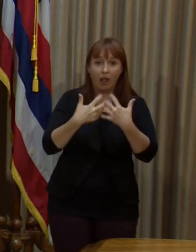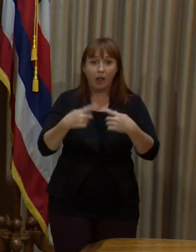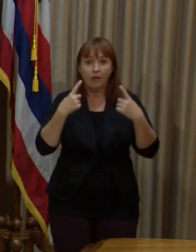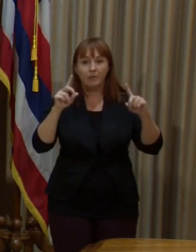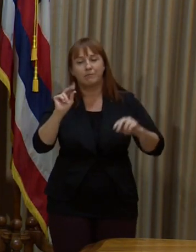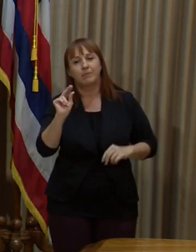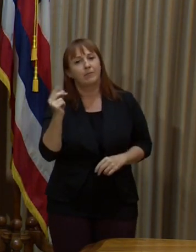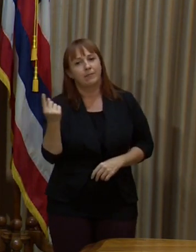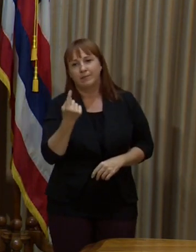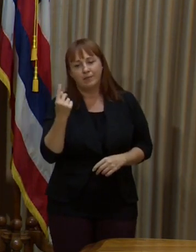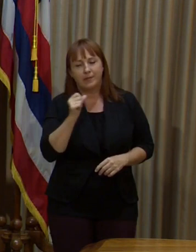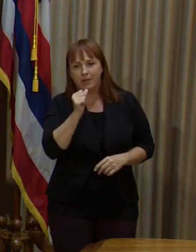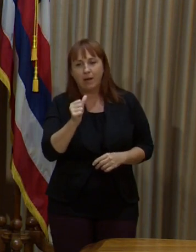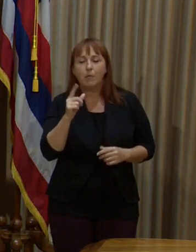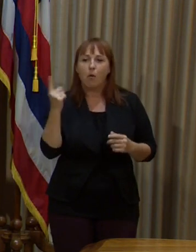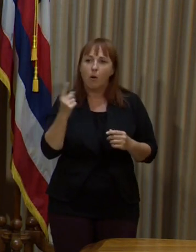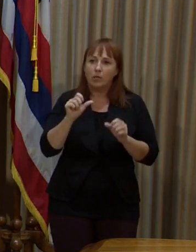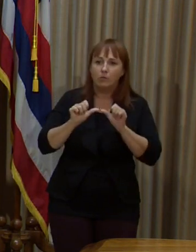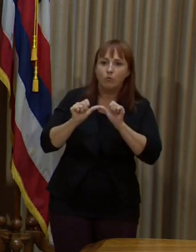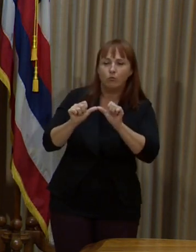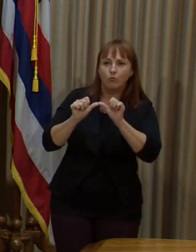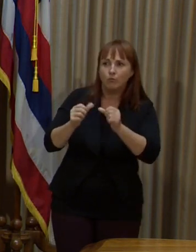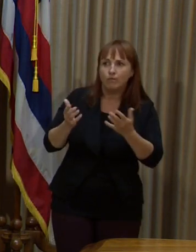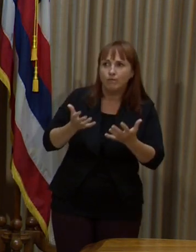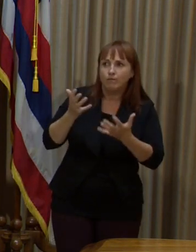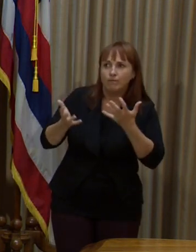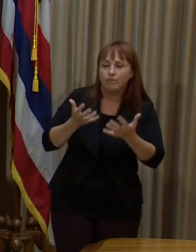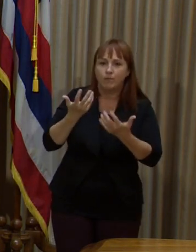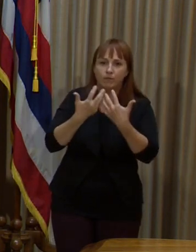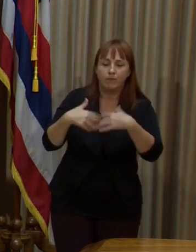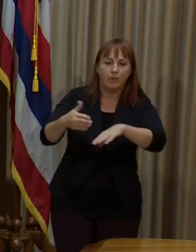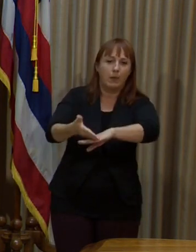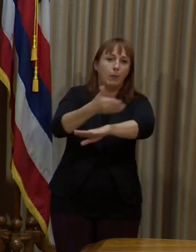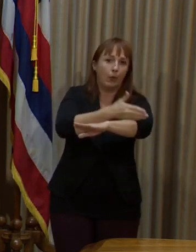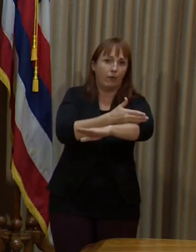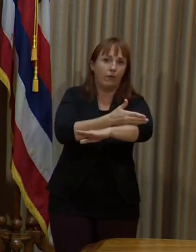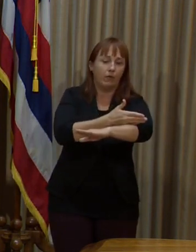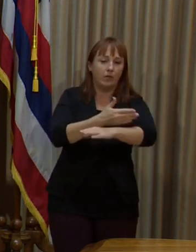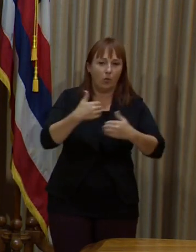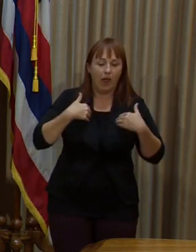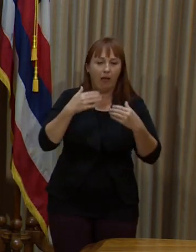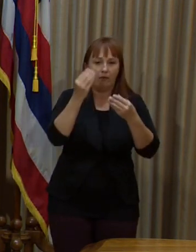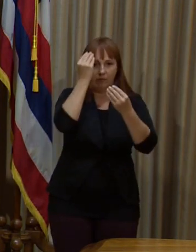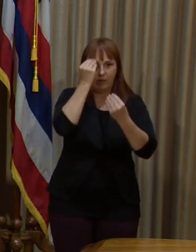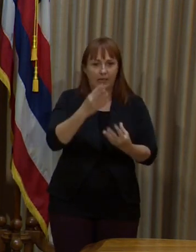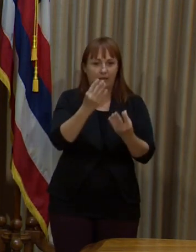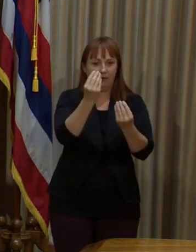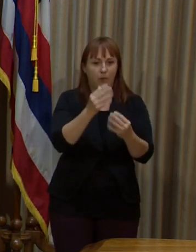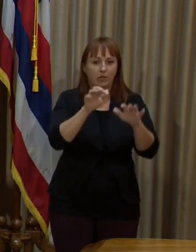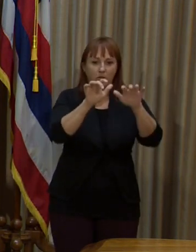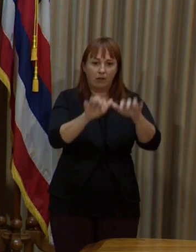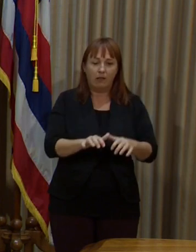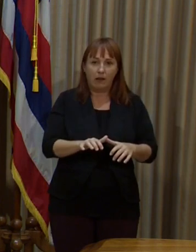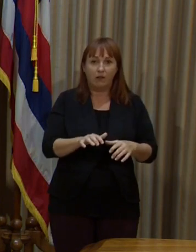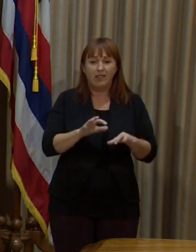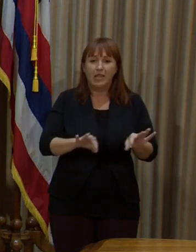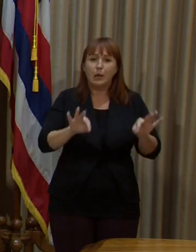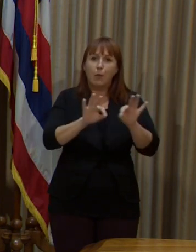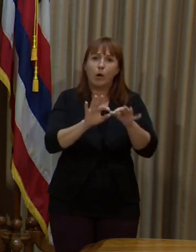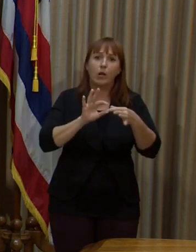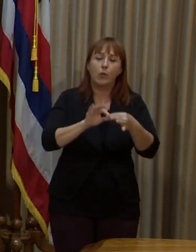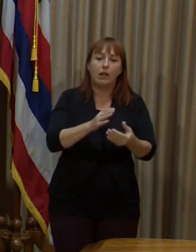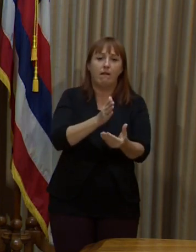But we are constantly pushing the edge of the envelope to make sure it's perfect so that we can have that data. It is, after all, an important piece of medical